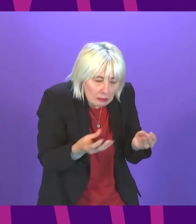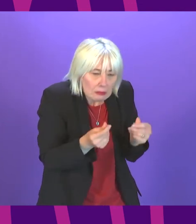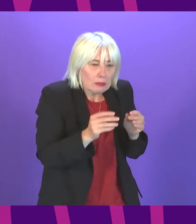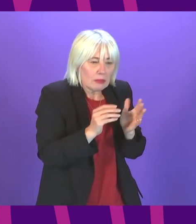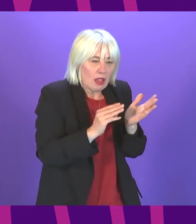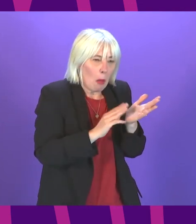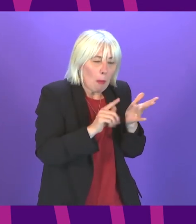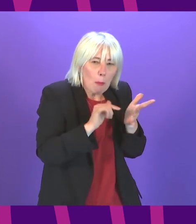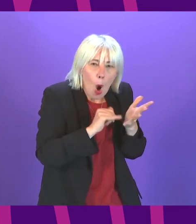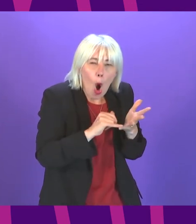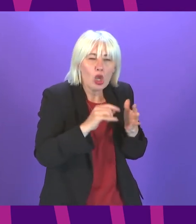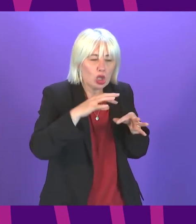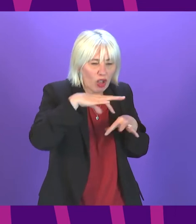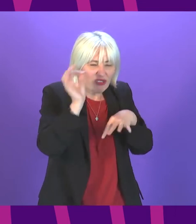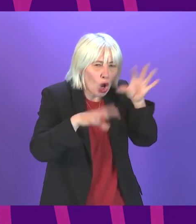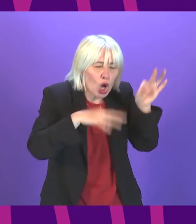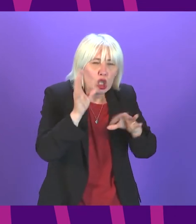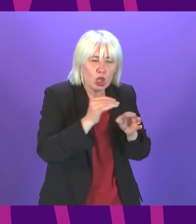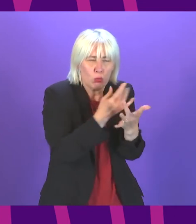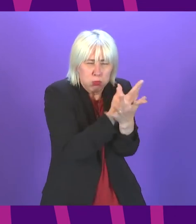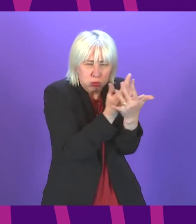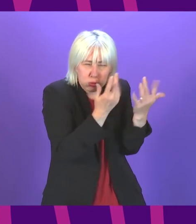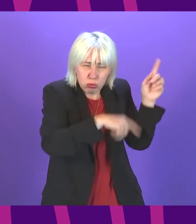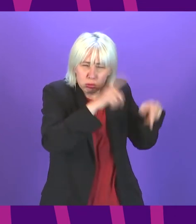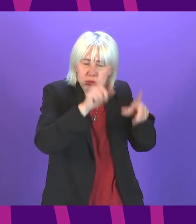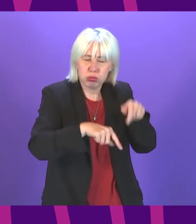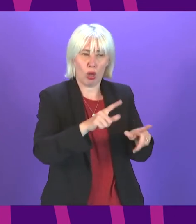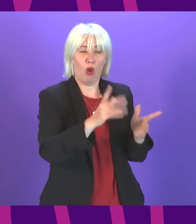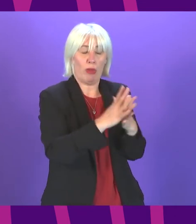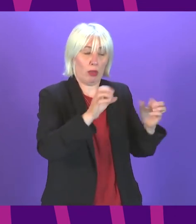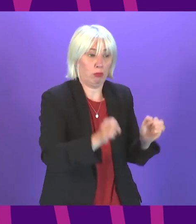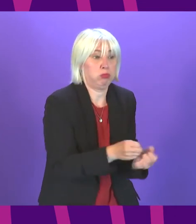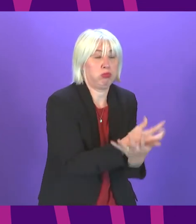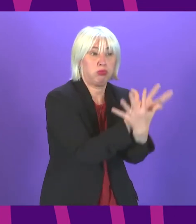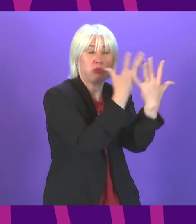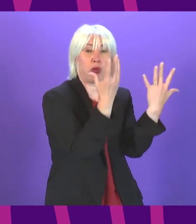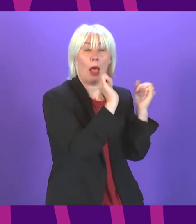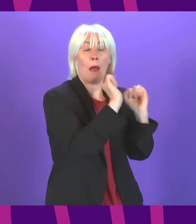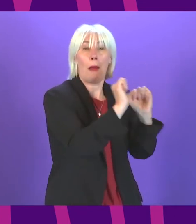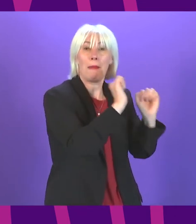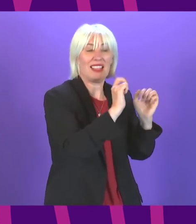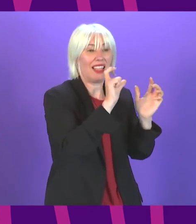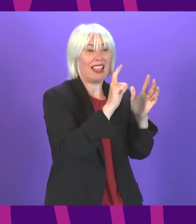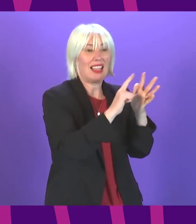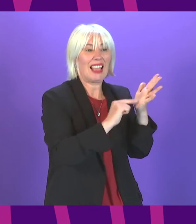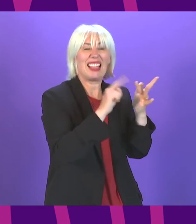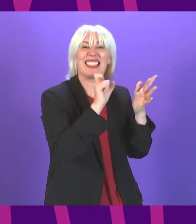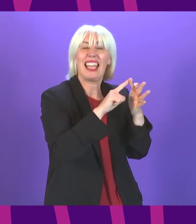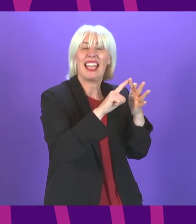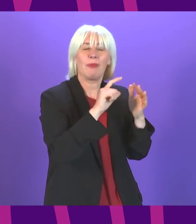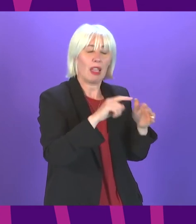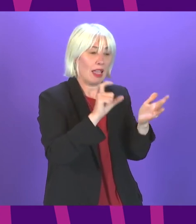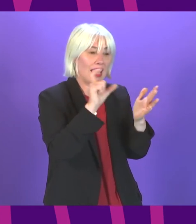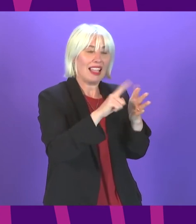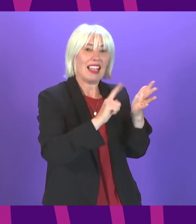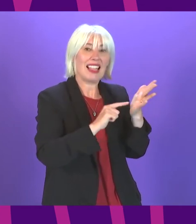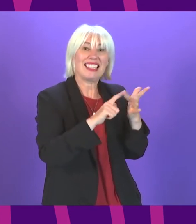fungi and ferns it is these species that really make the Celtic rainforests what they are not only do they help